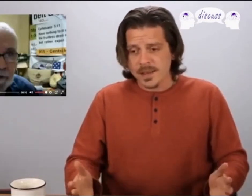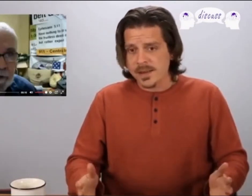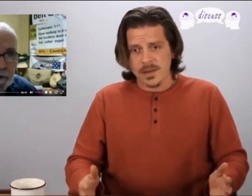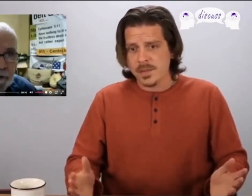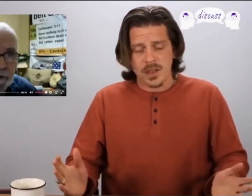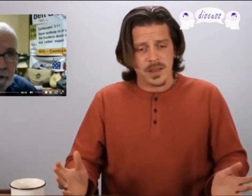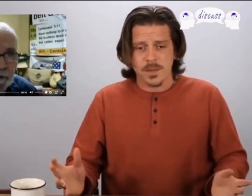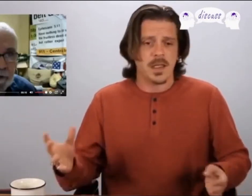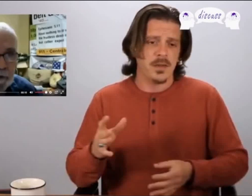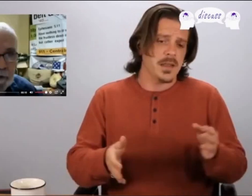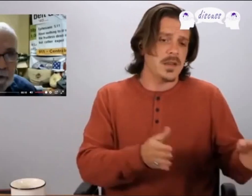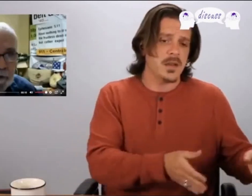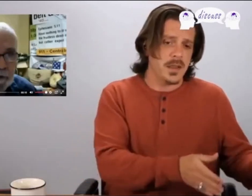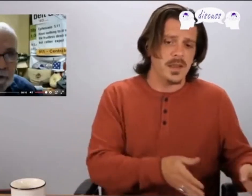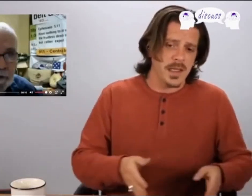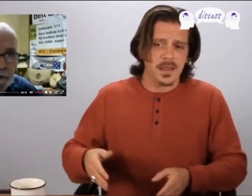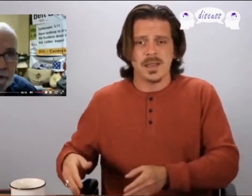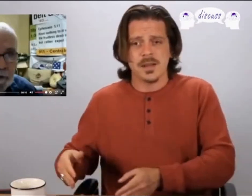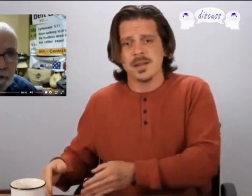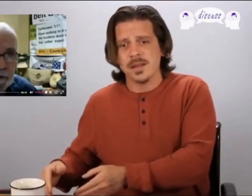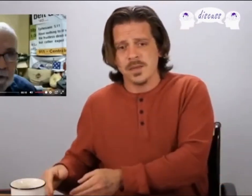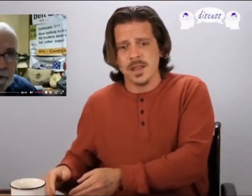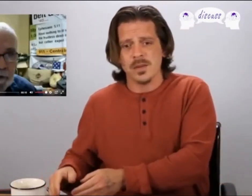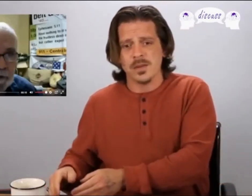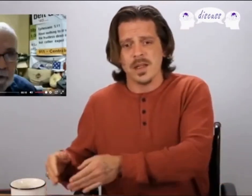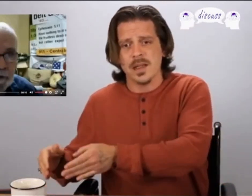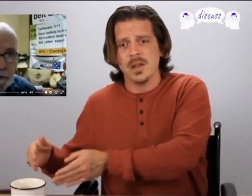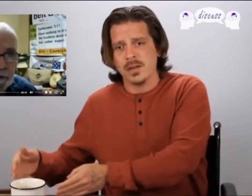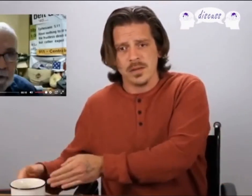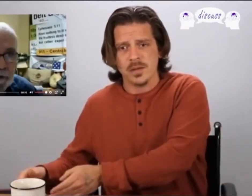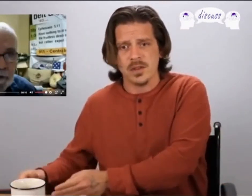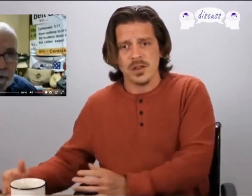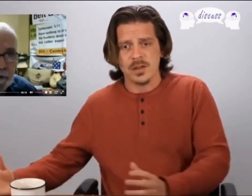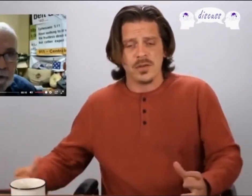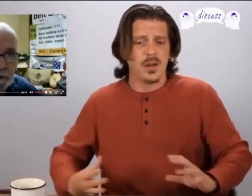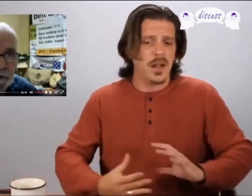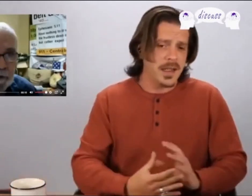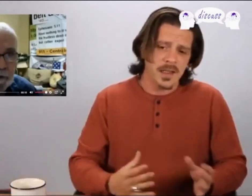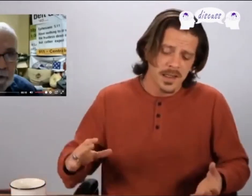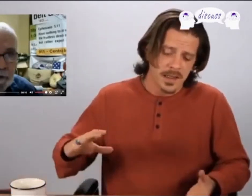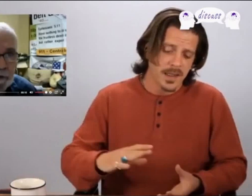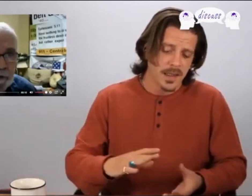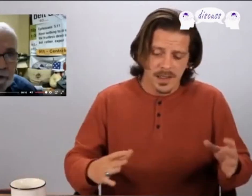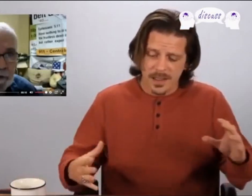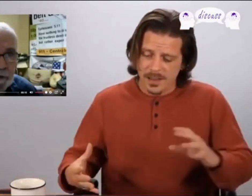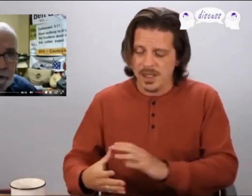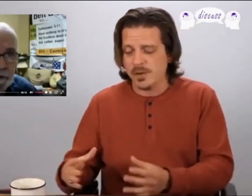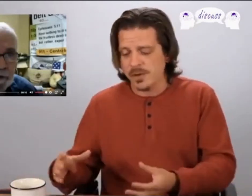shit's fucking crazy so it's gonna take a series of these videos and articles and shit to try and be able to